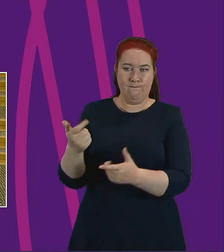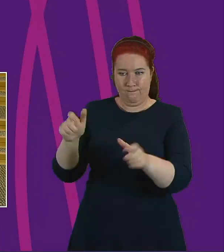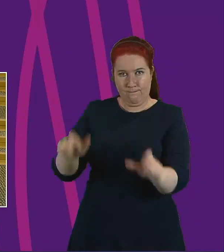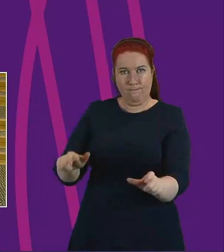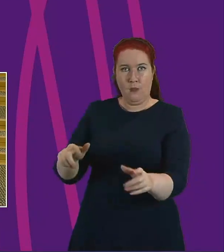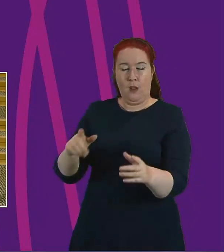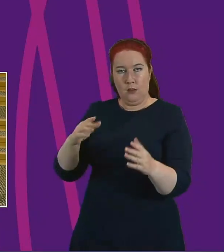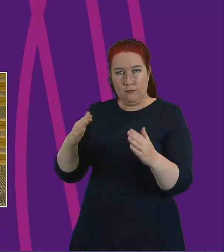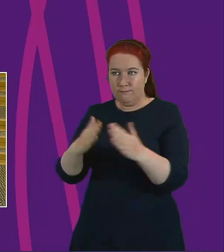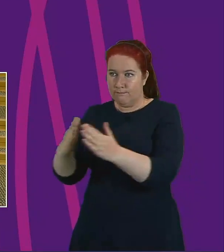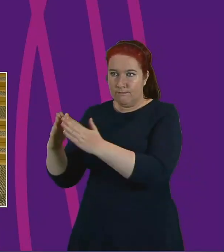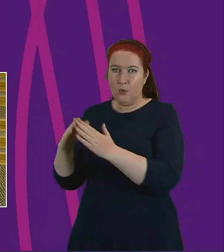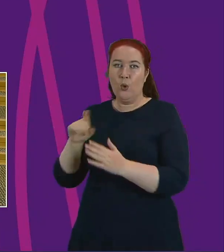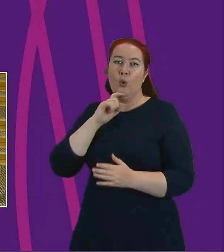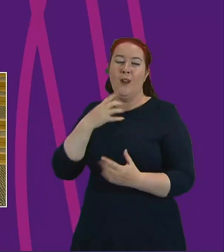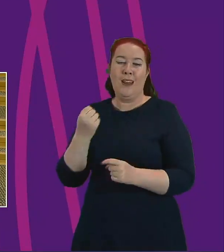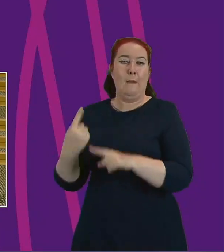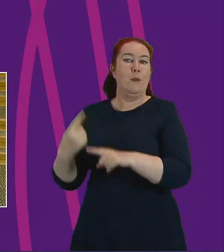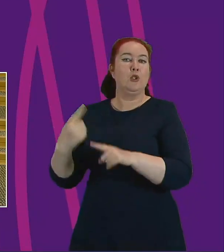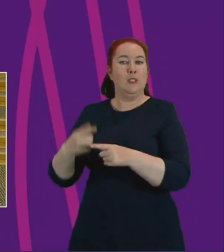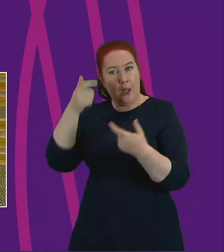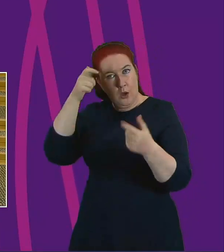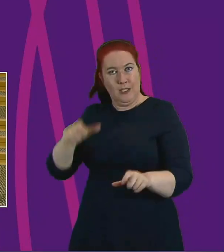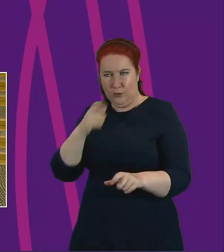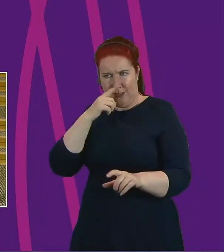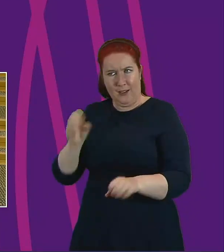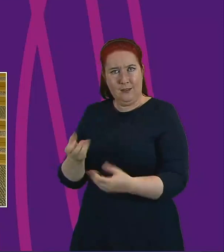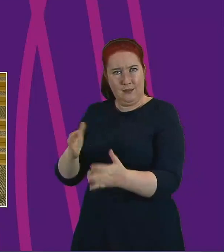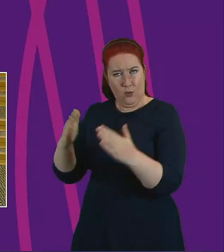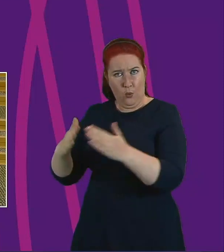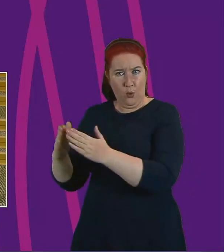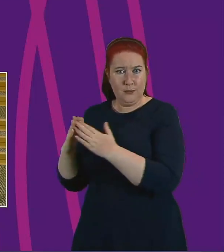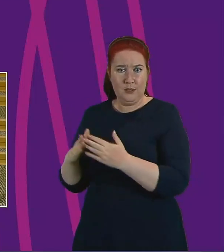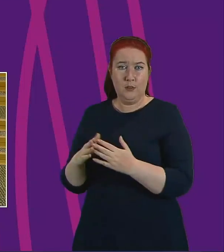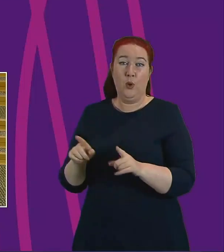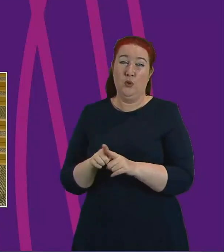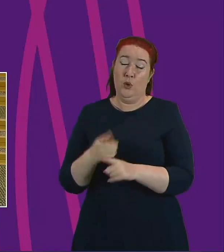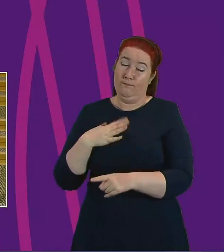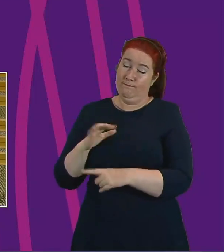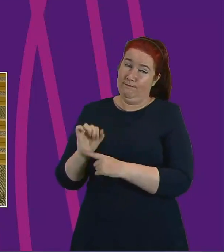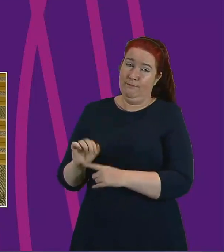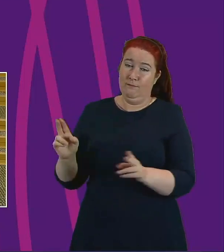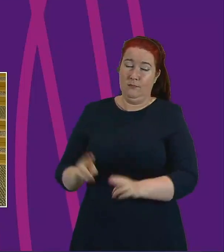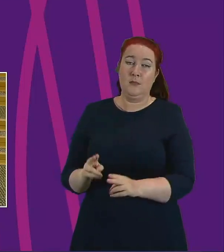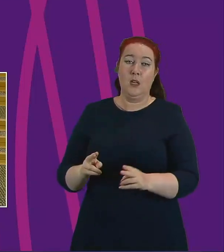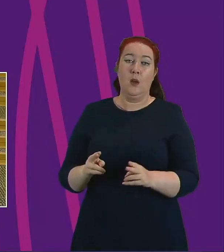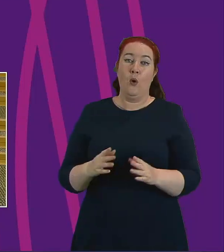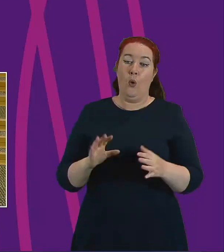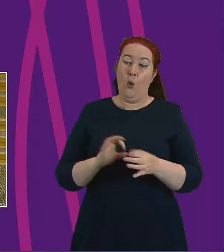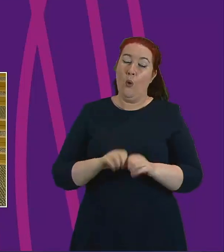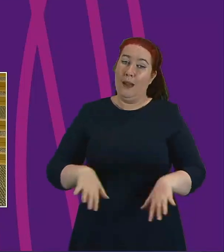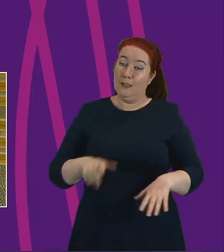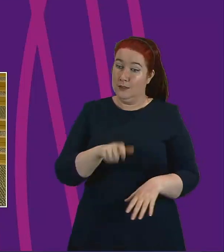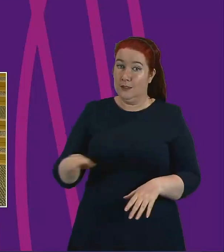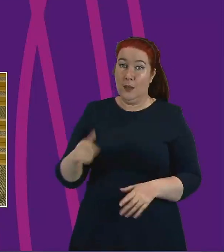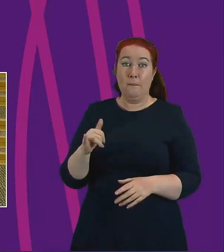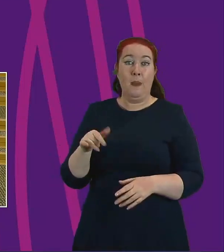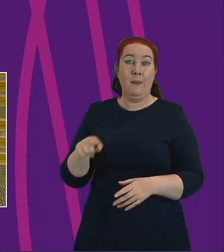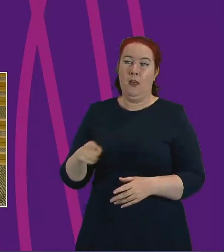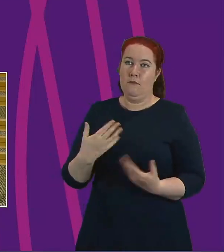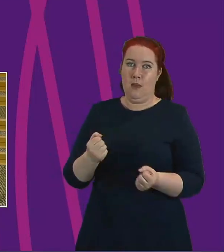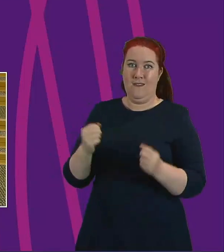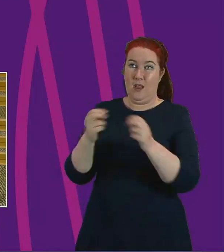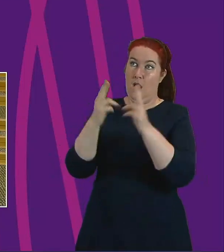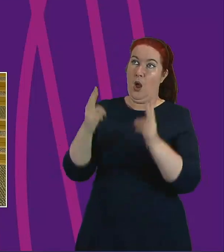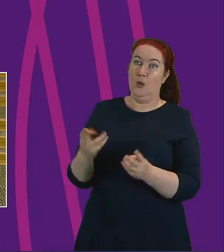in emergency accommodation. And we want to prevent increases in homelessness among those who may for example experience a drop in household